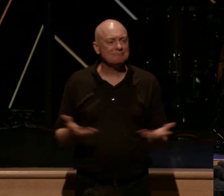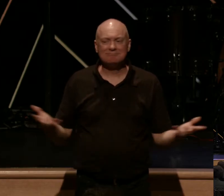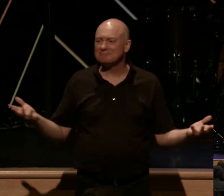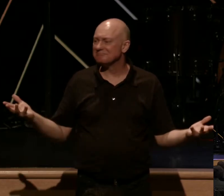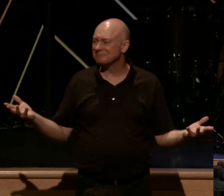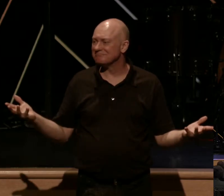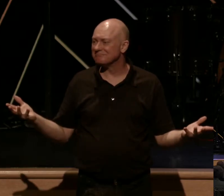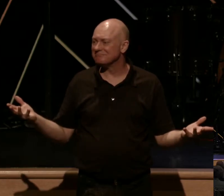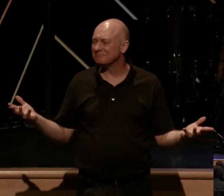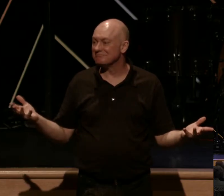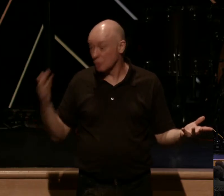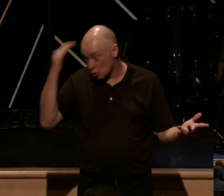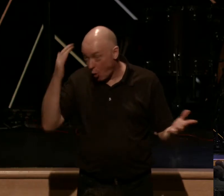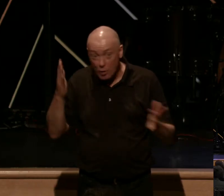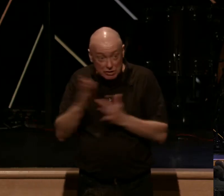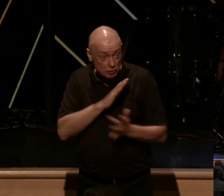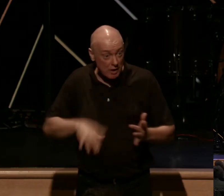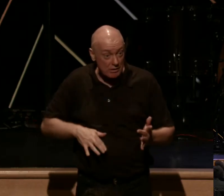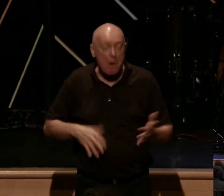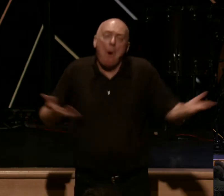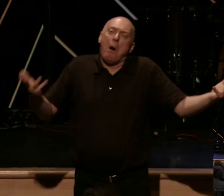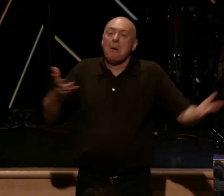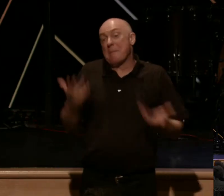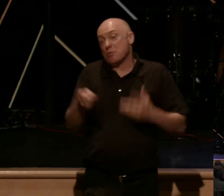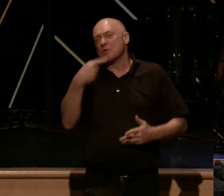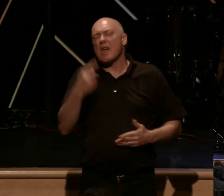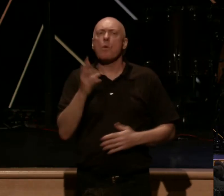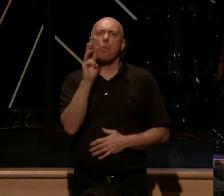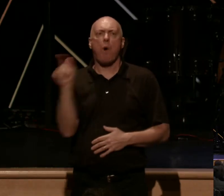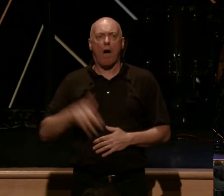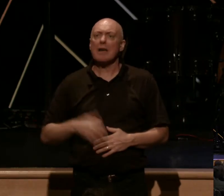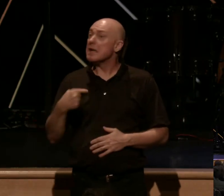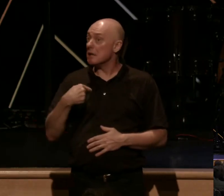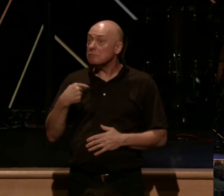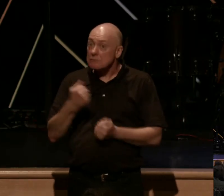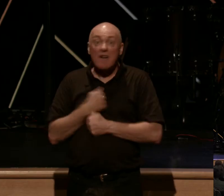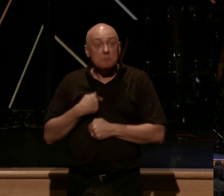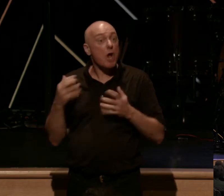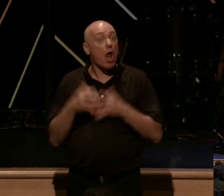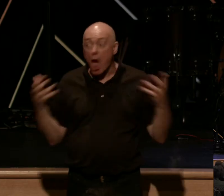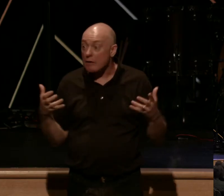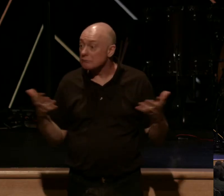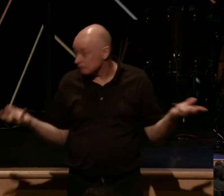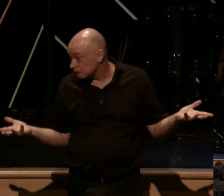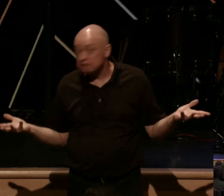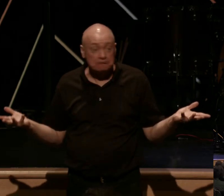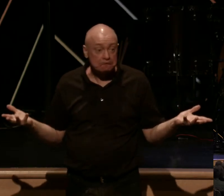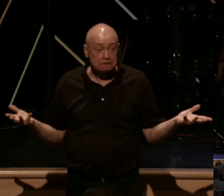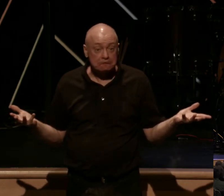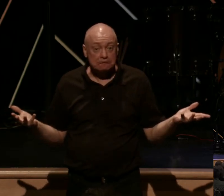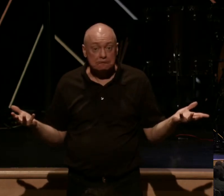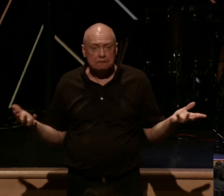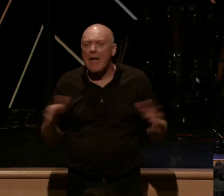If you know Jesus Christ, you might say, well, he loves me a lot. And if I asked you, well, how do you know that?